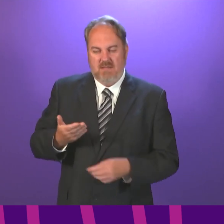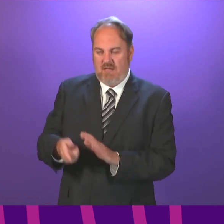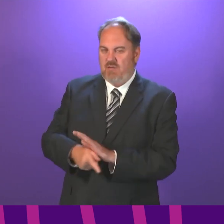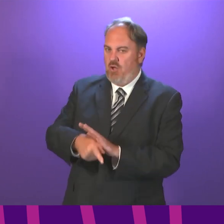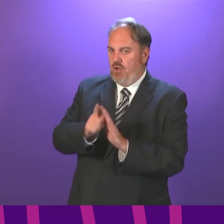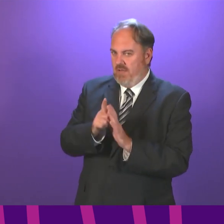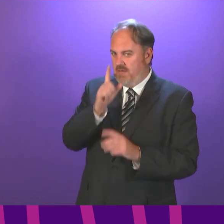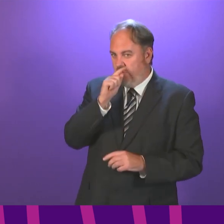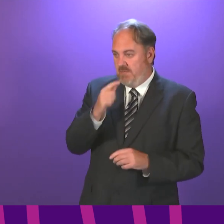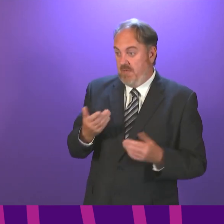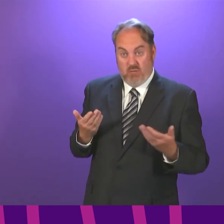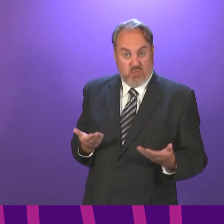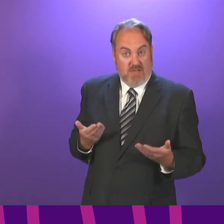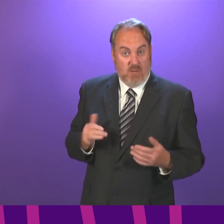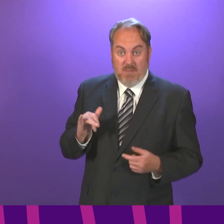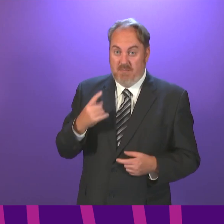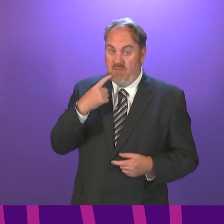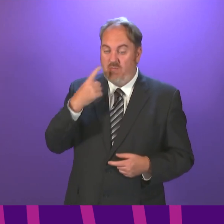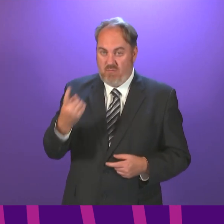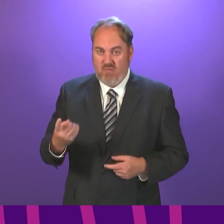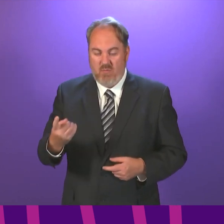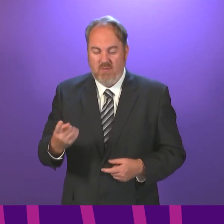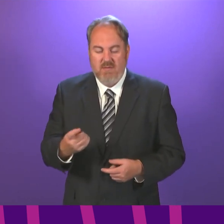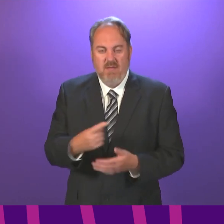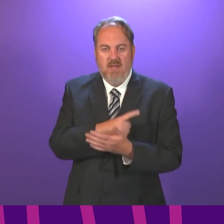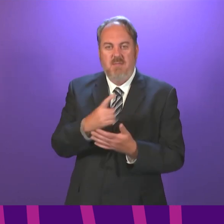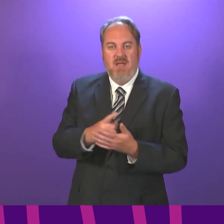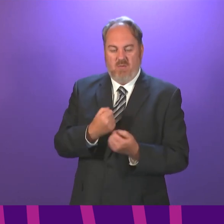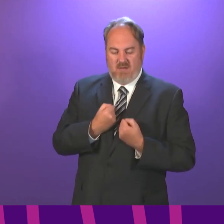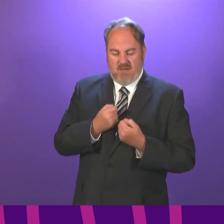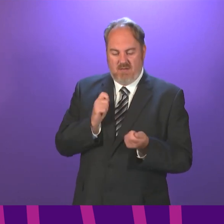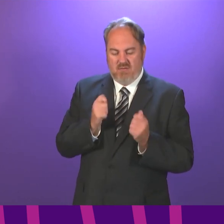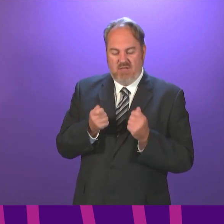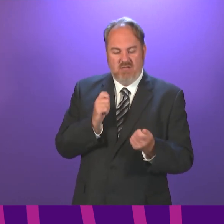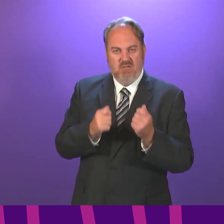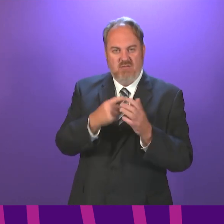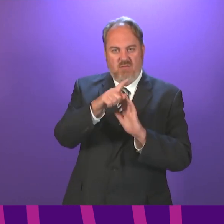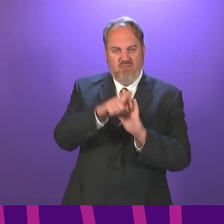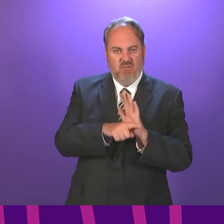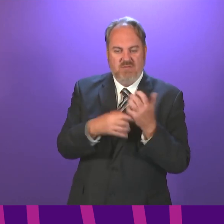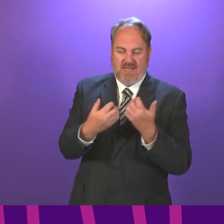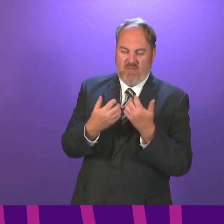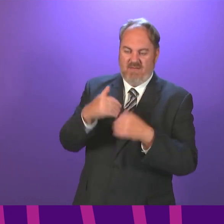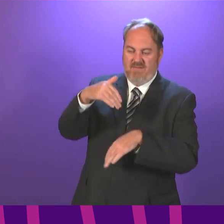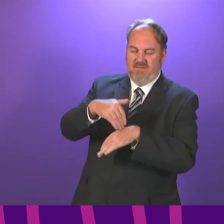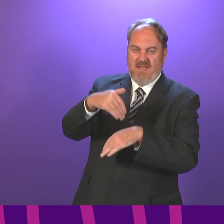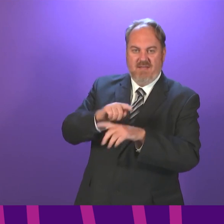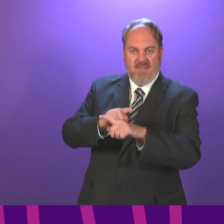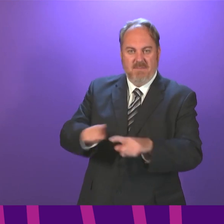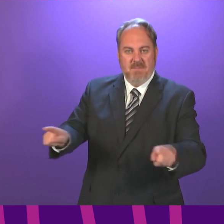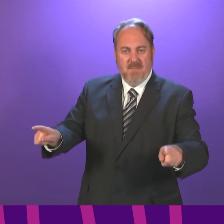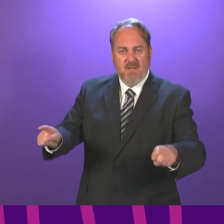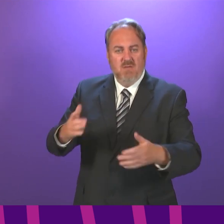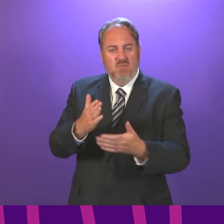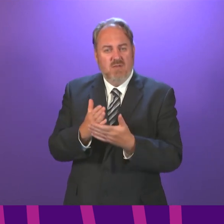today or tomorrow, to discuss in detail what today's changes mean. While we did try to support